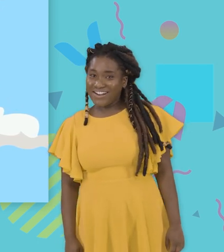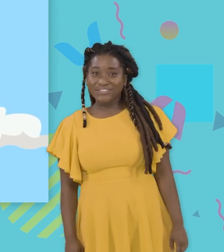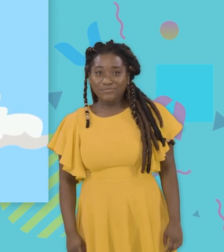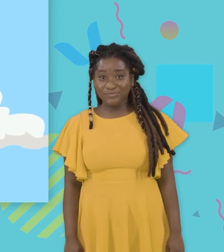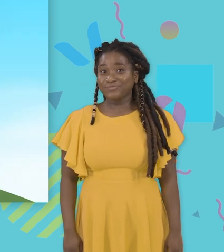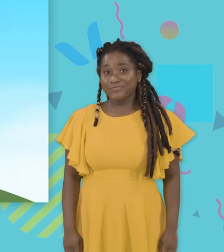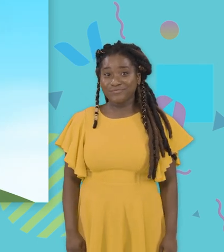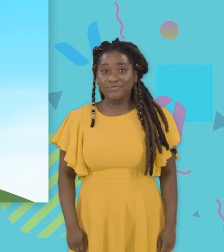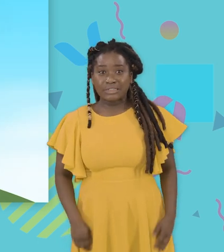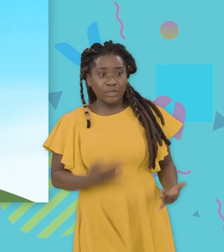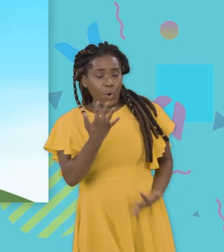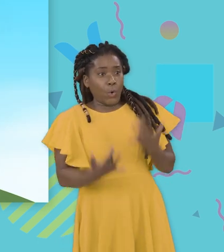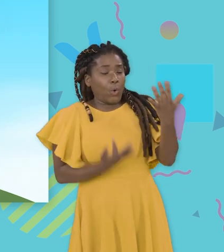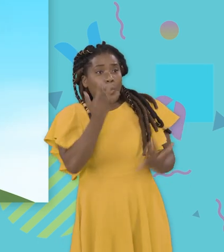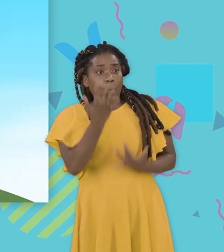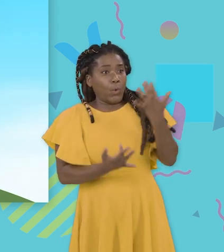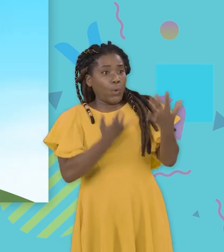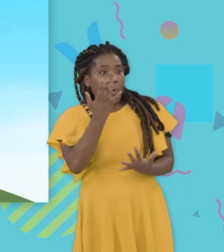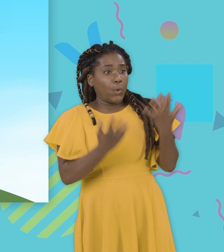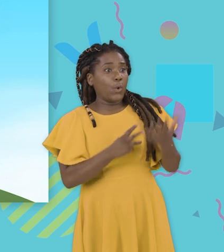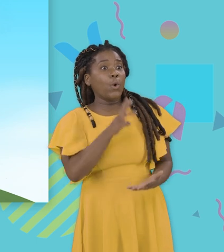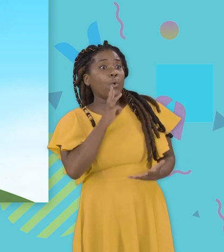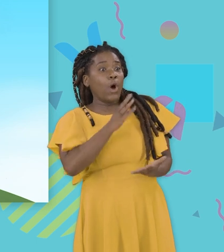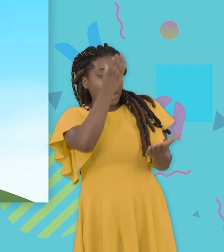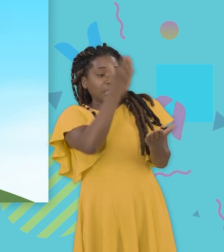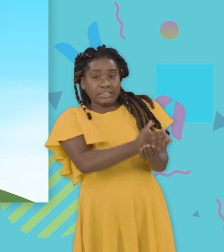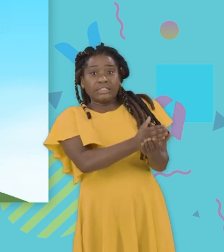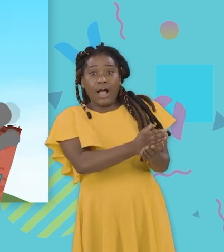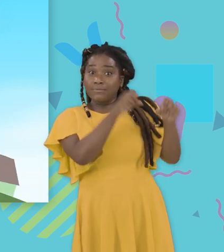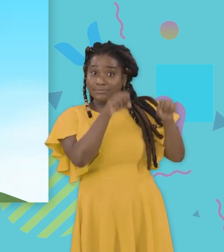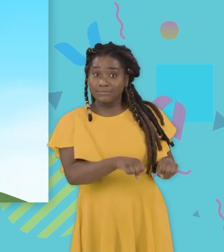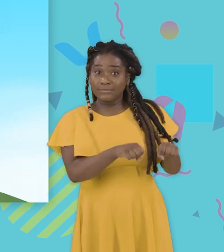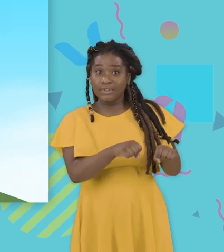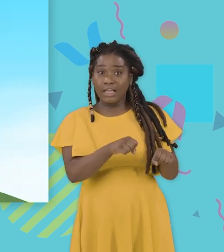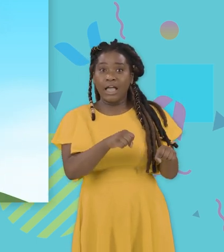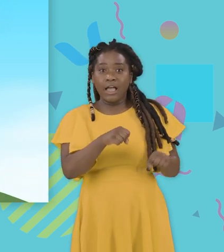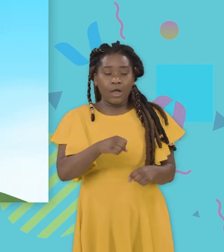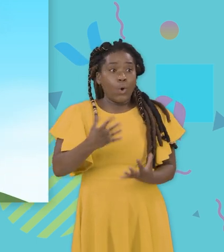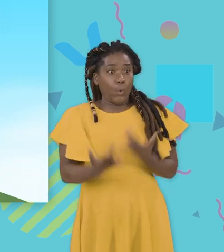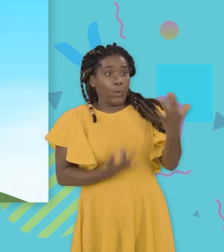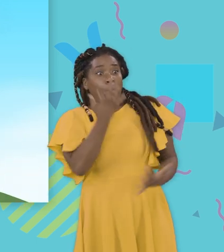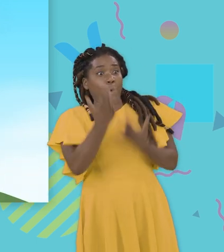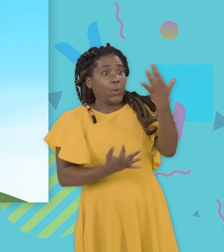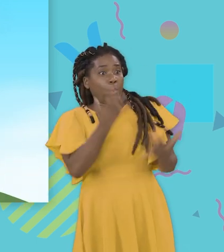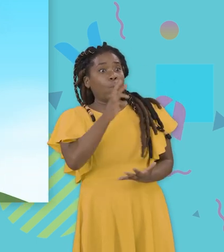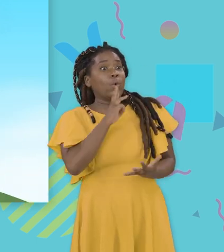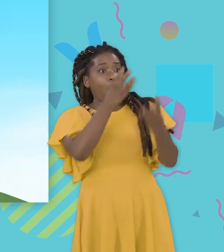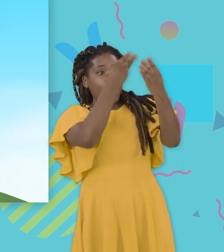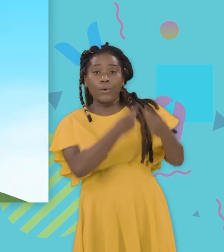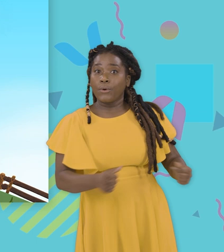It can fight forest fires from the sky It can stop those flames from getting too high It can